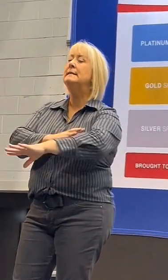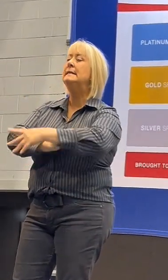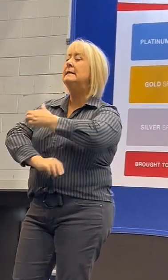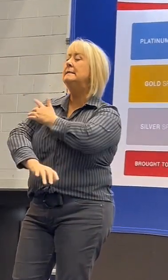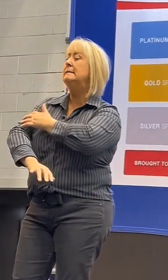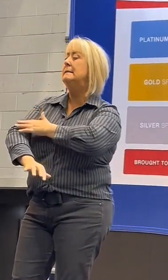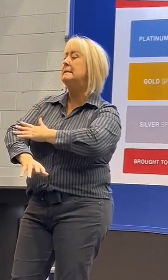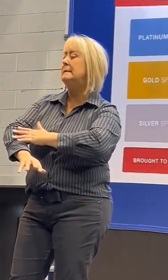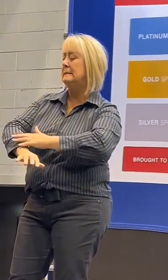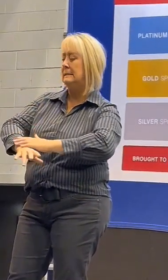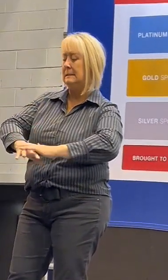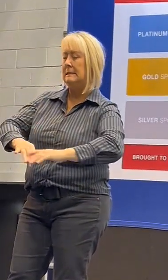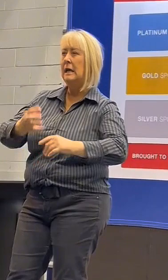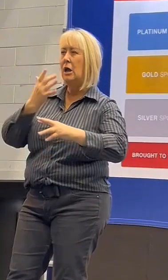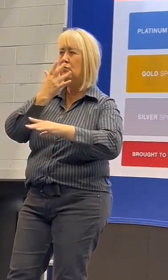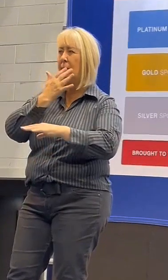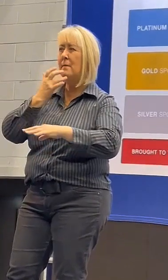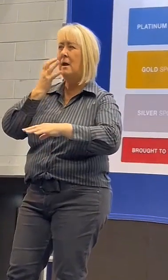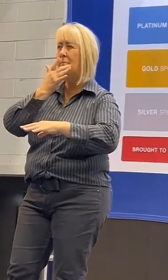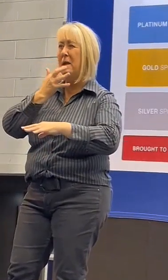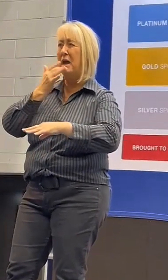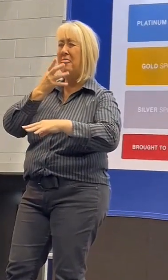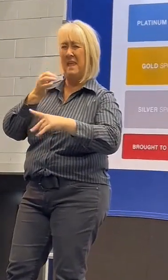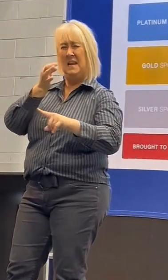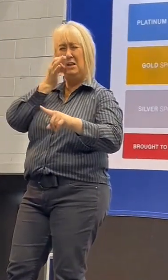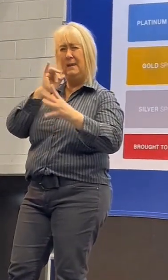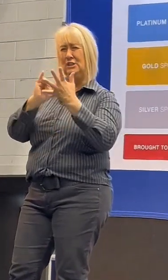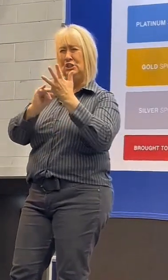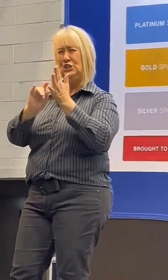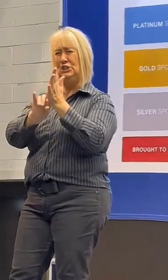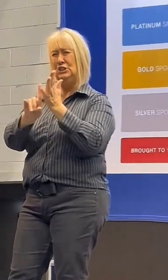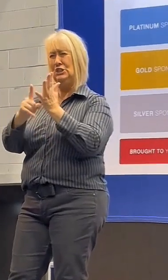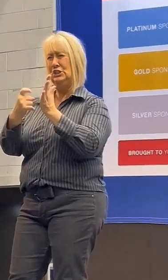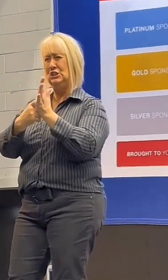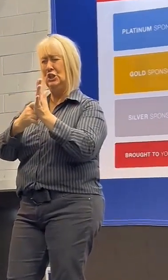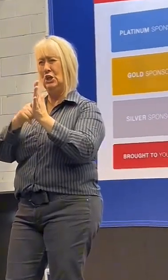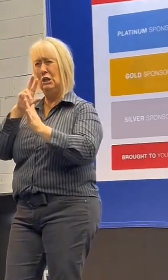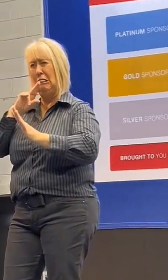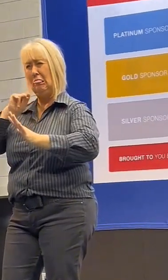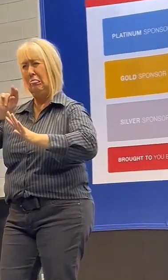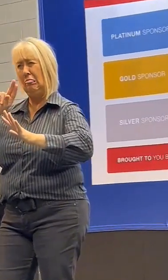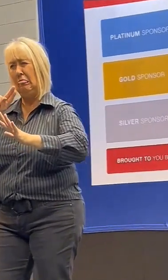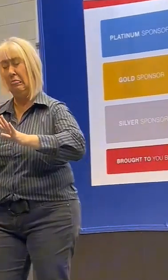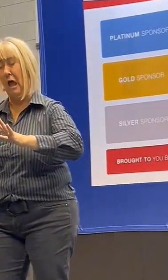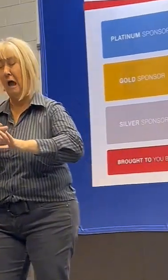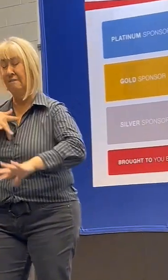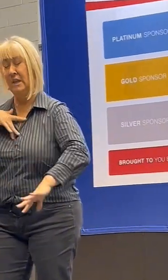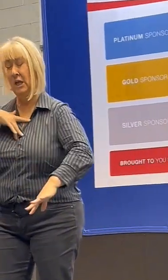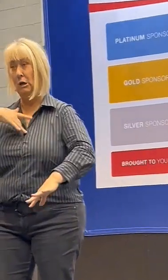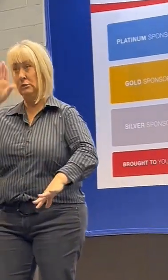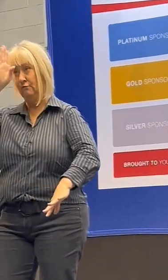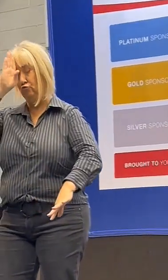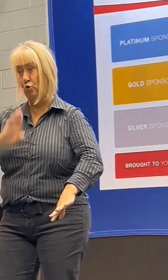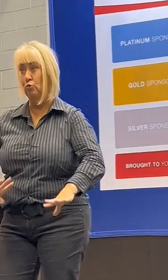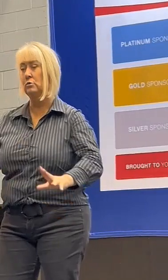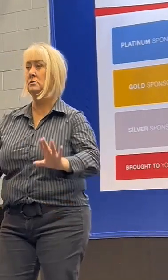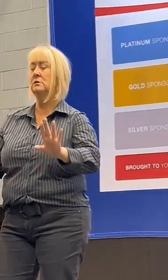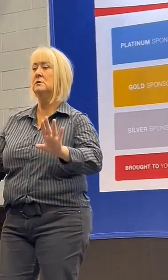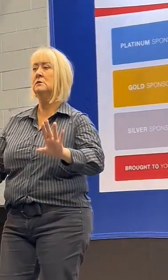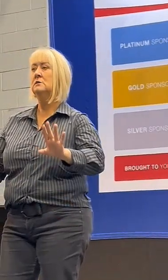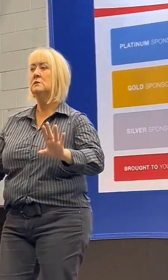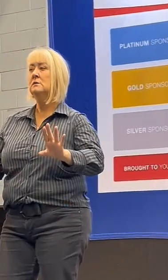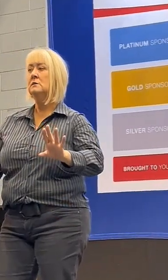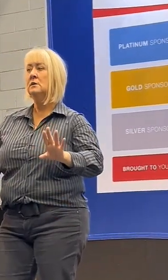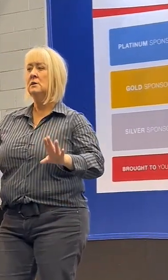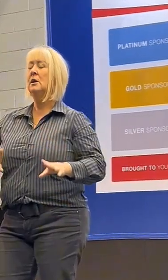and I had slurred speech. I was convinced that I was having a stroke. My boyfriend at the time, freaking